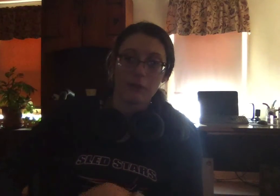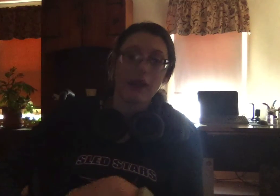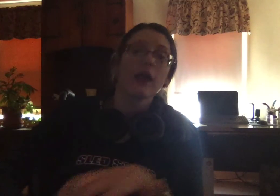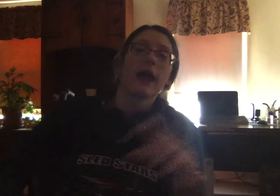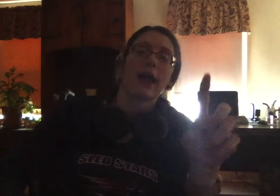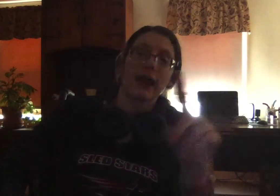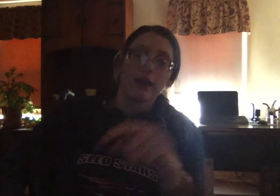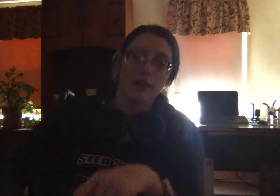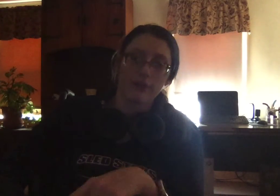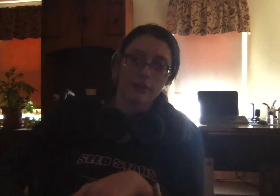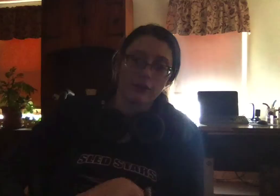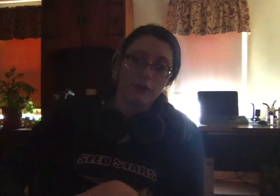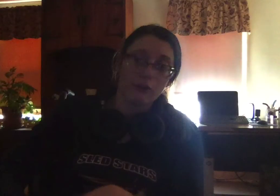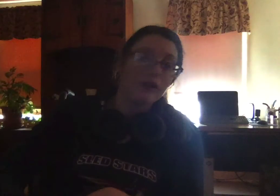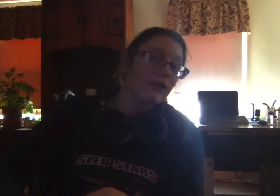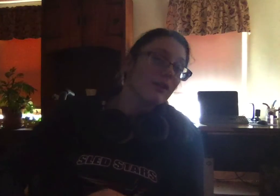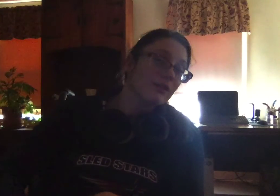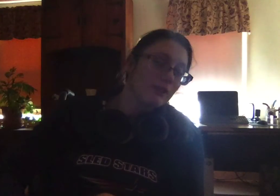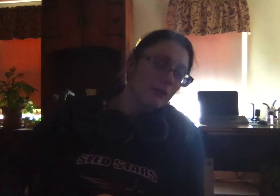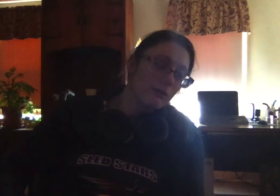me and I'll talk to you soon